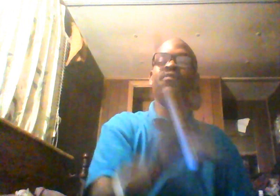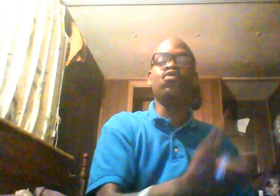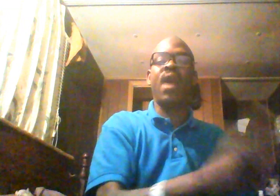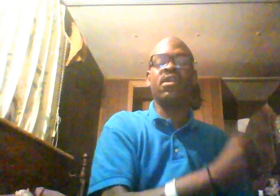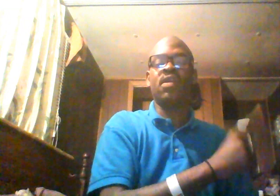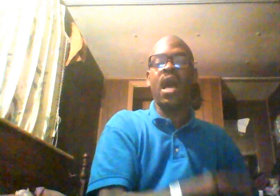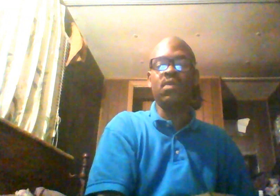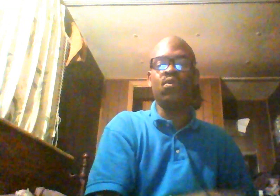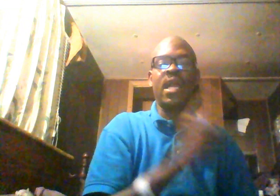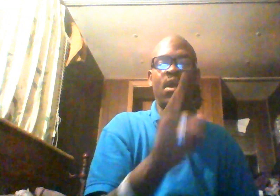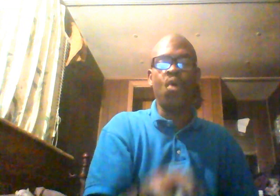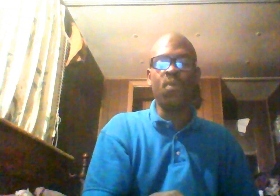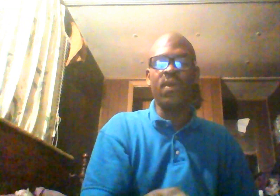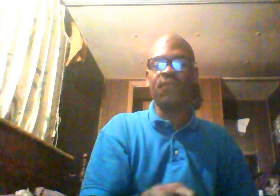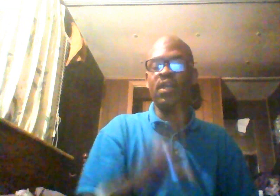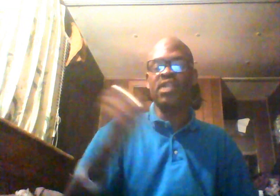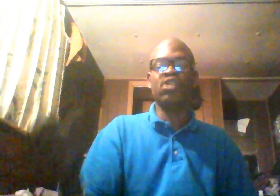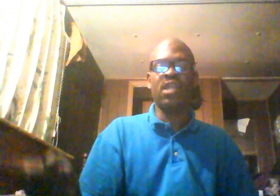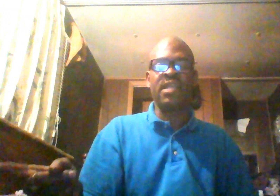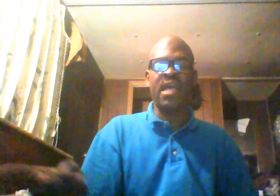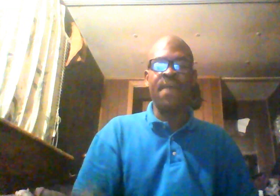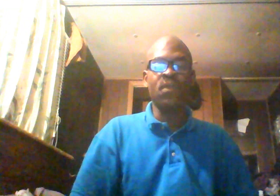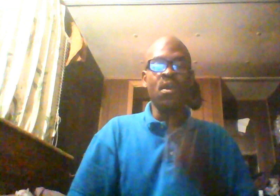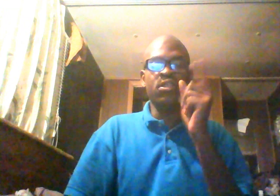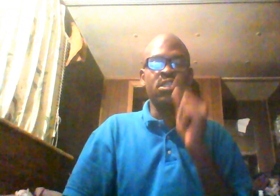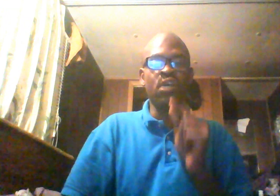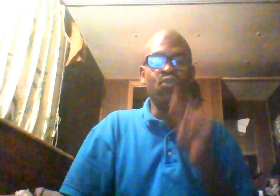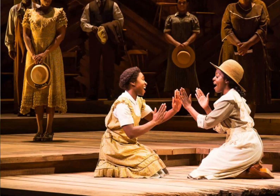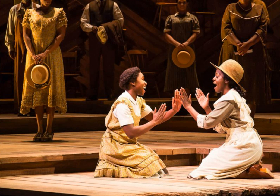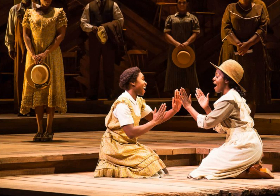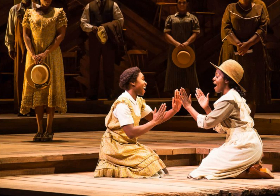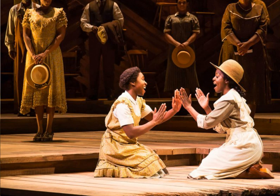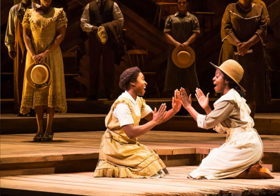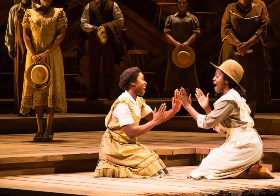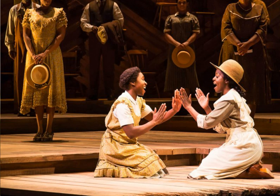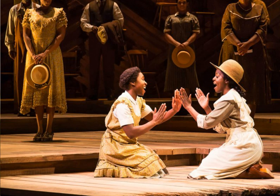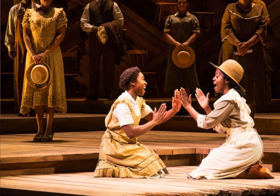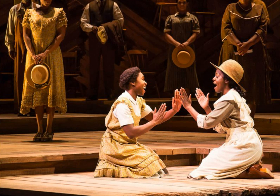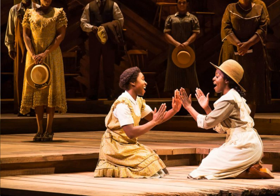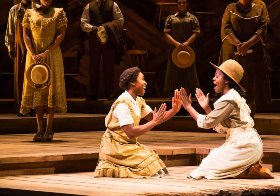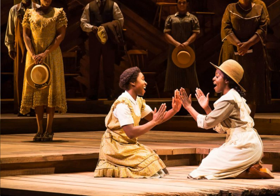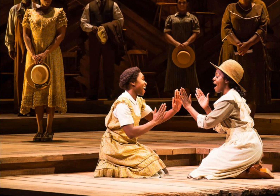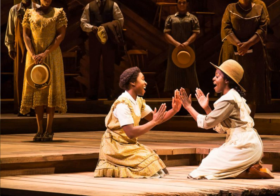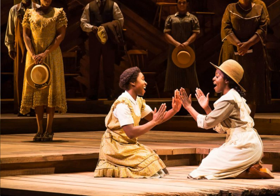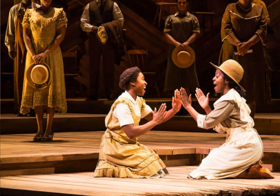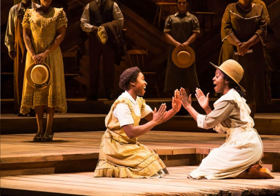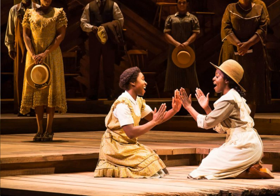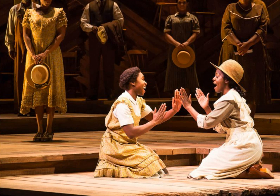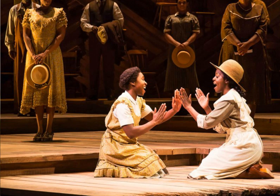you out in Hollywood like Oprah Winfrey and shit like that, to tell you you are nothing but a crew worker at McDonald's. You will